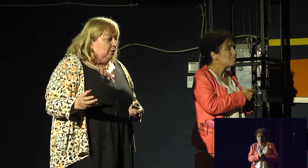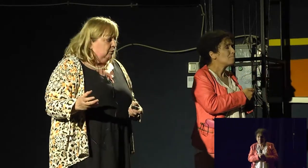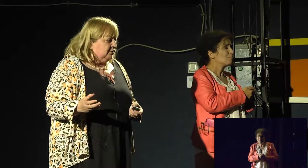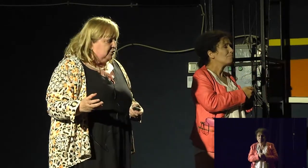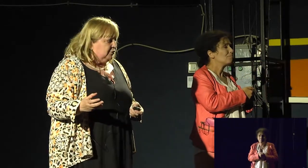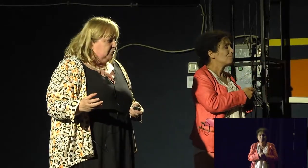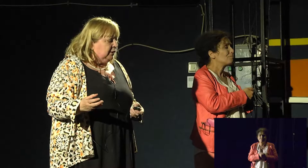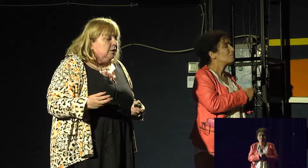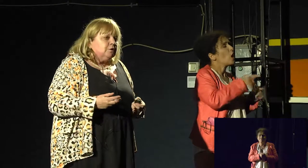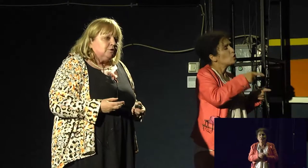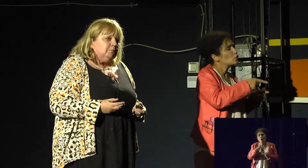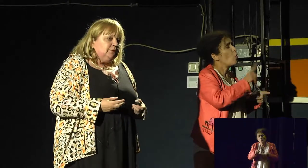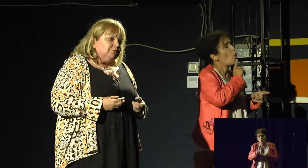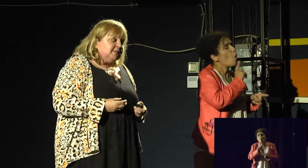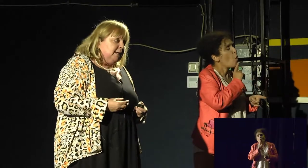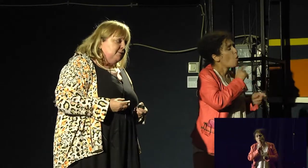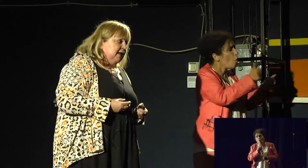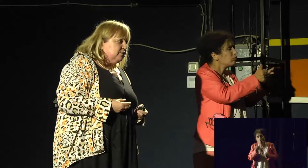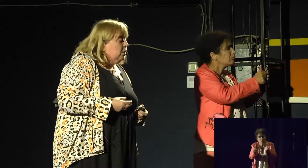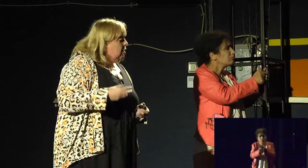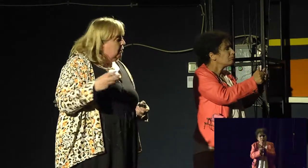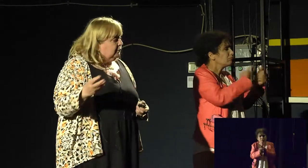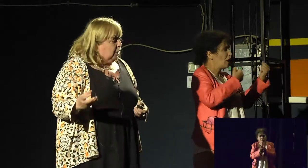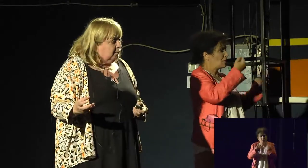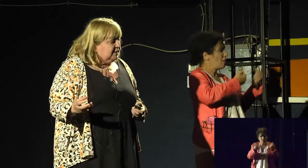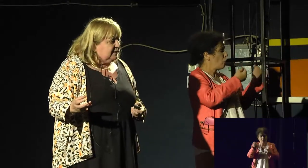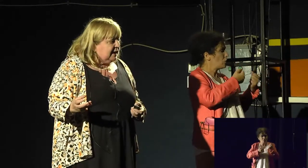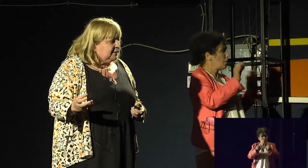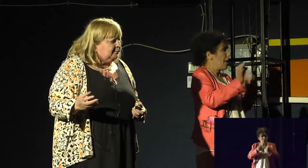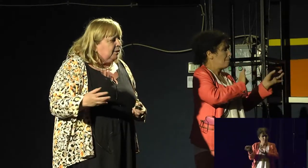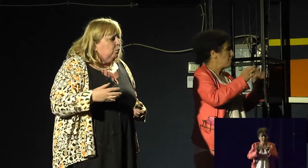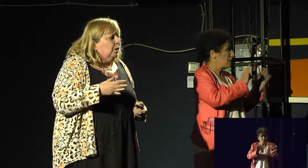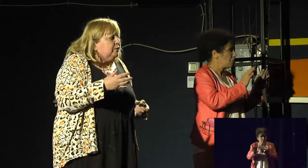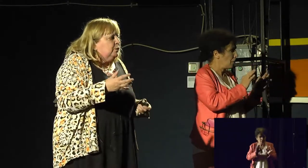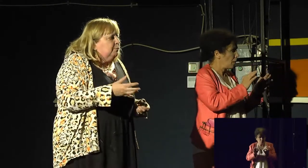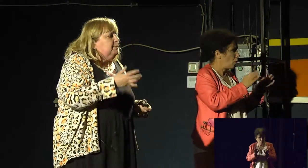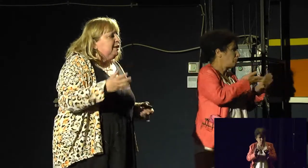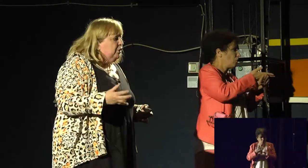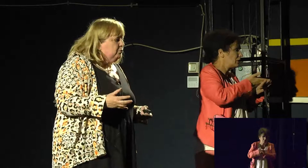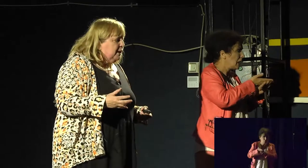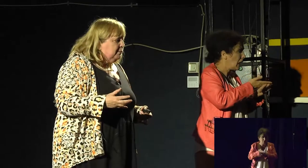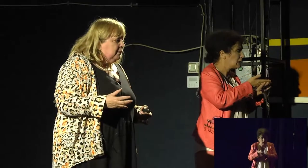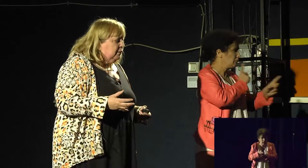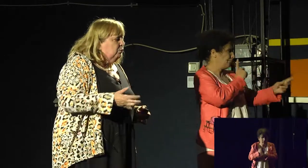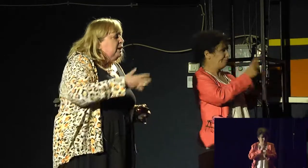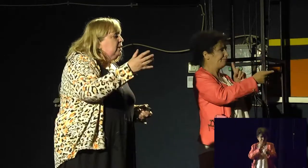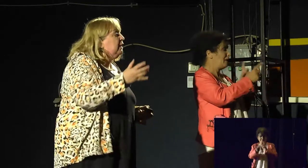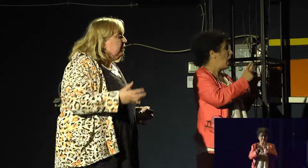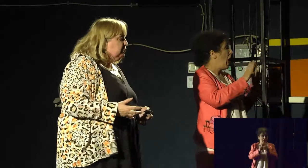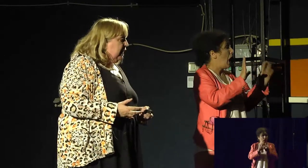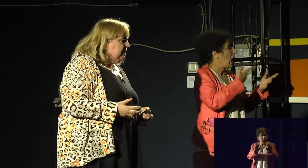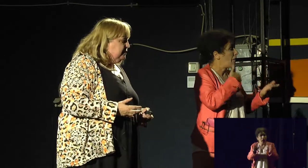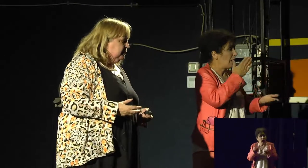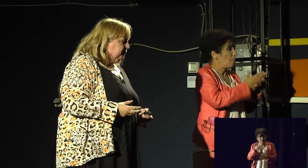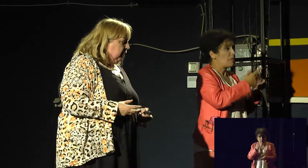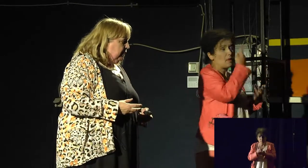whom am I going on this journey? Someone of the same sex or opposite sex? What will be my roadmap? Where